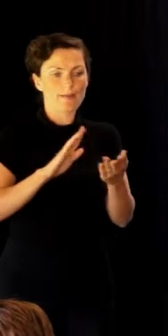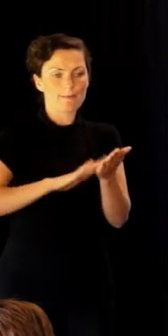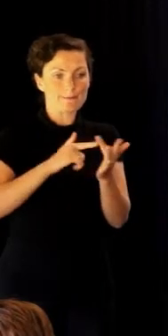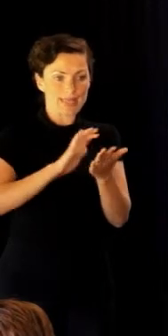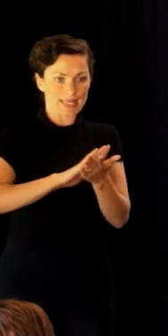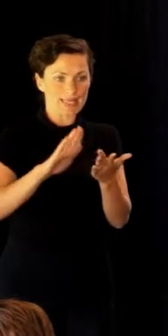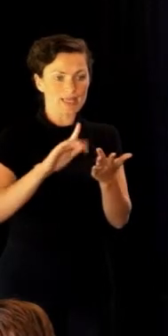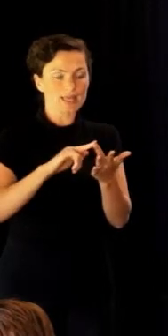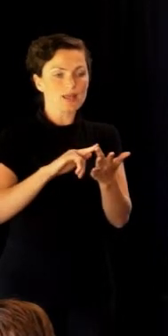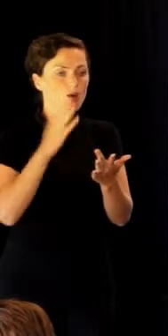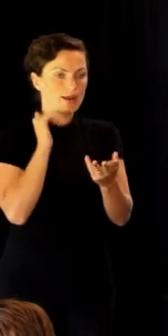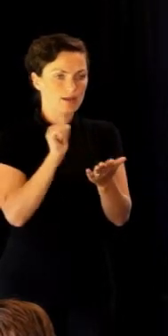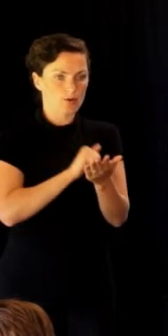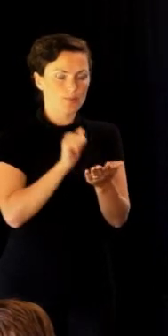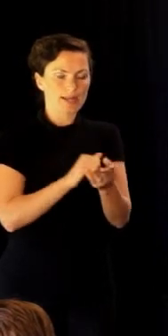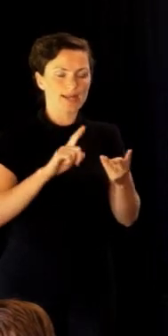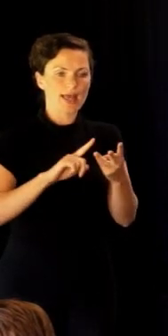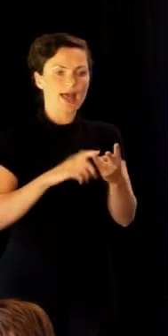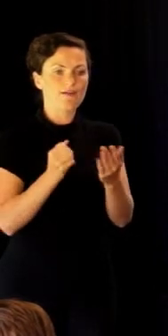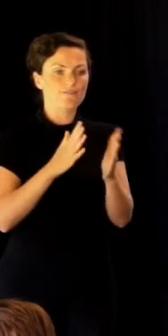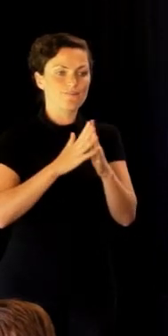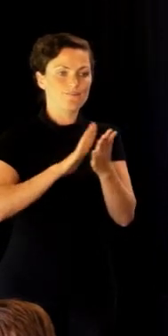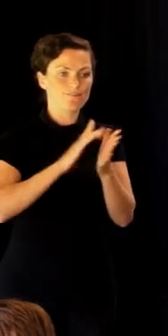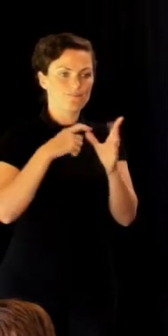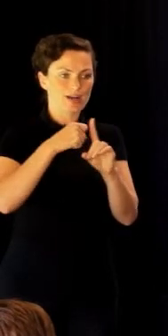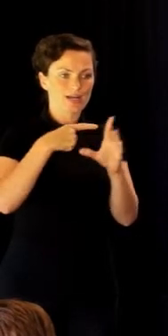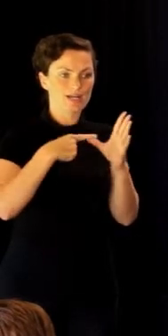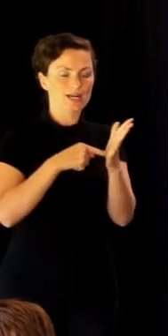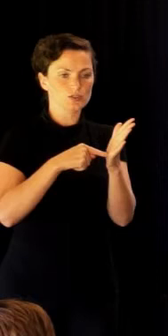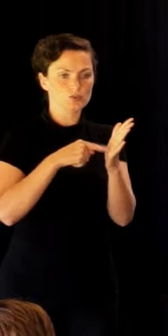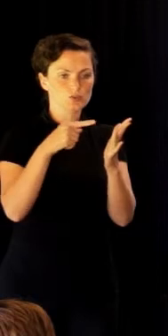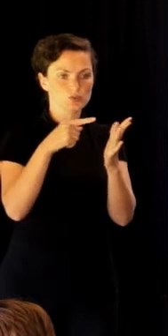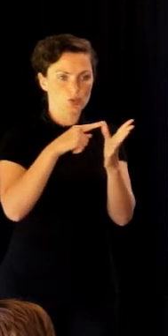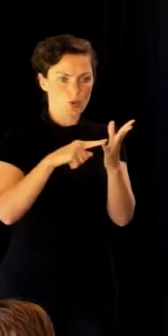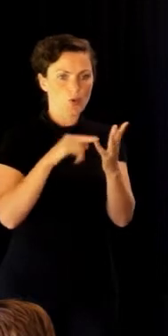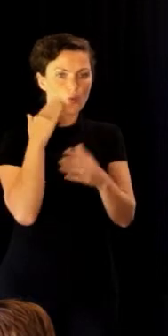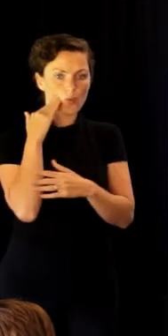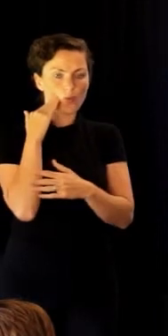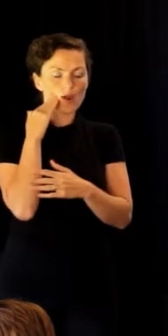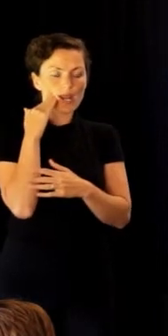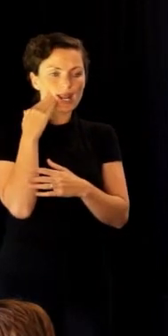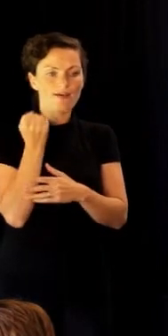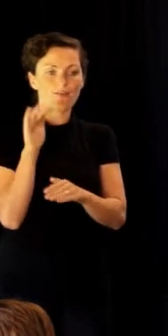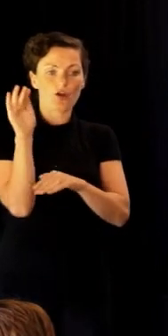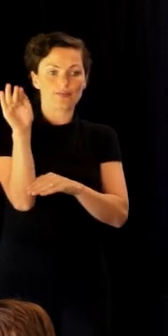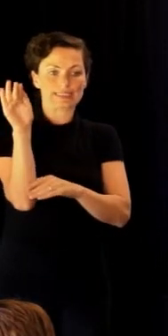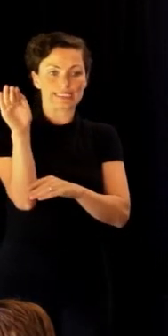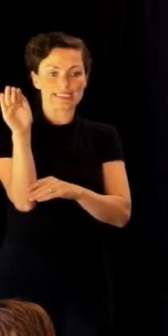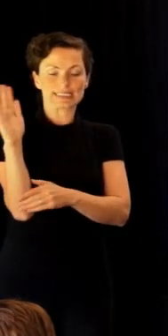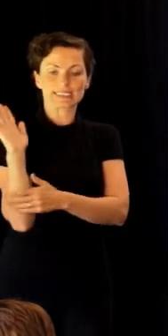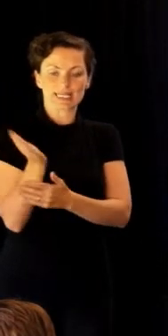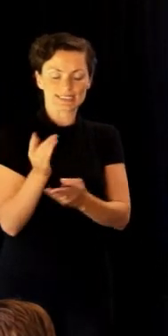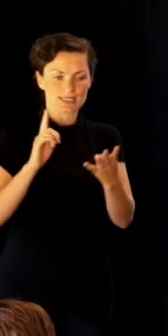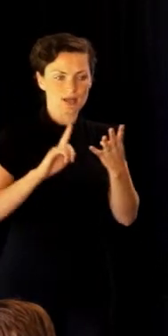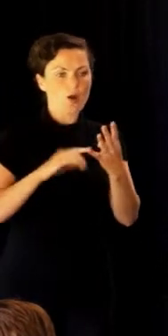appropriate. Whakatau, where we're having overseas guests. We always start every meeting with a karakia and a